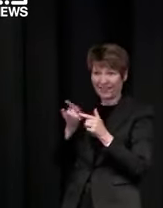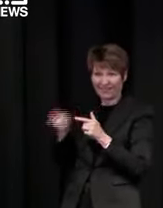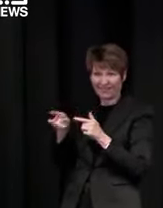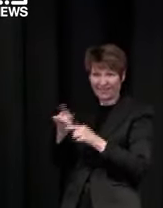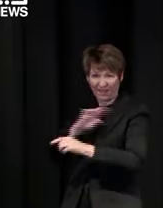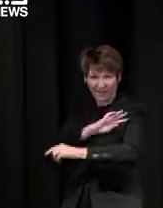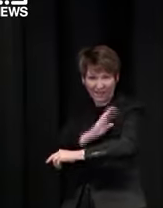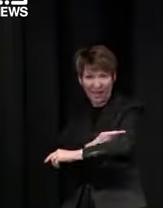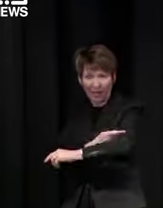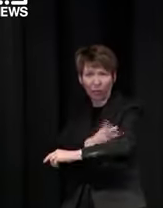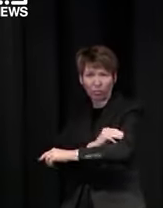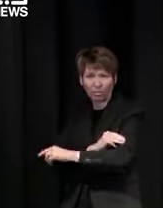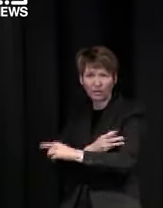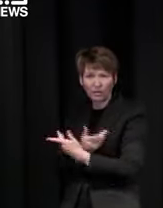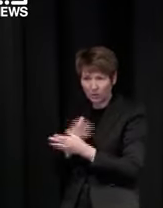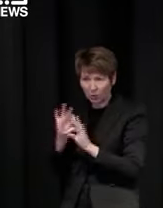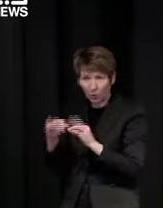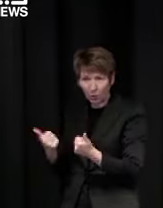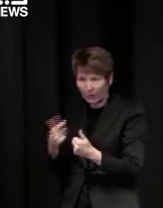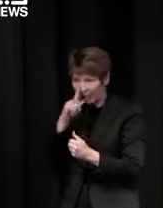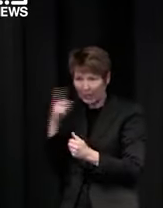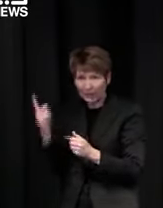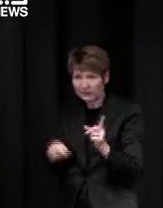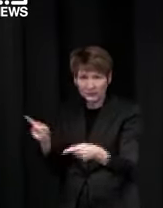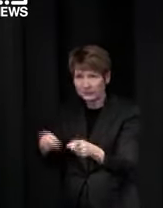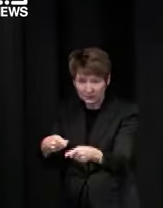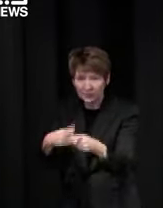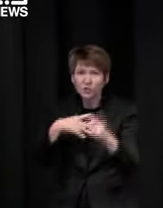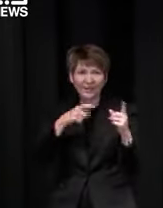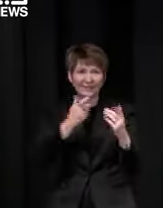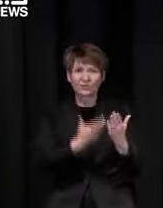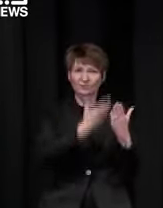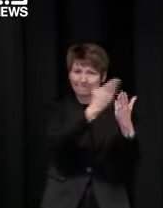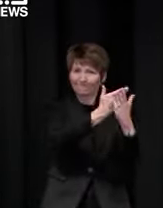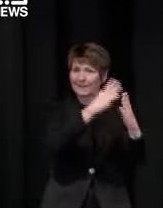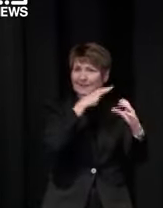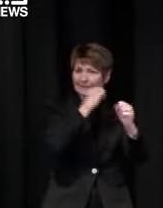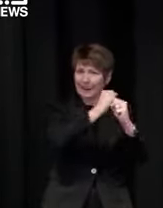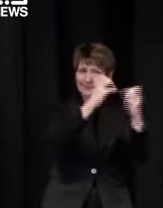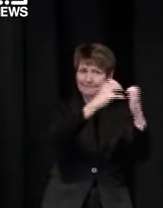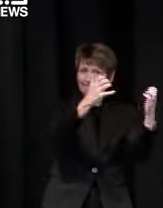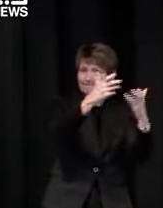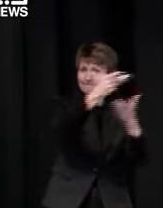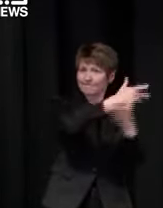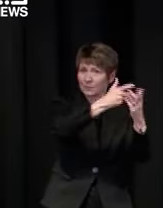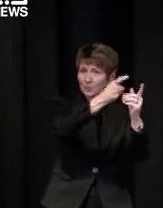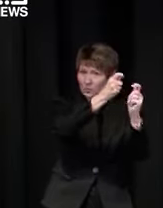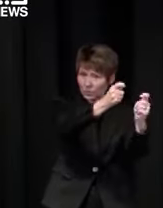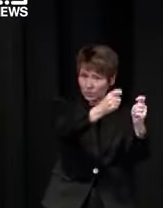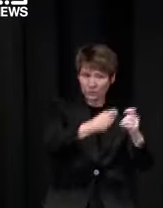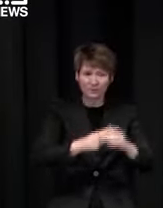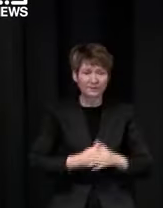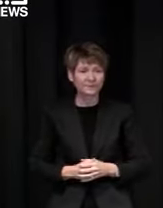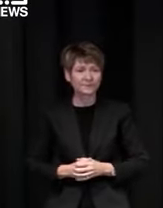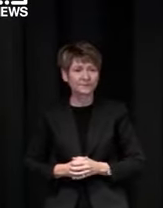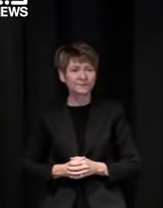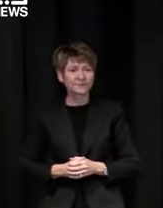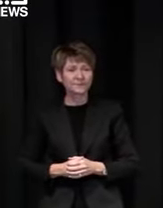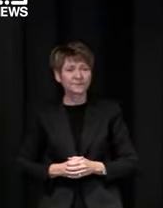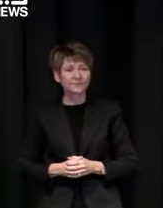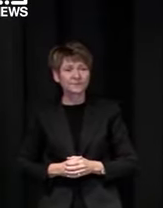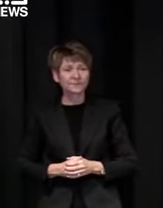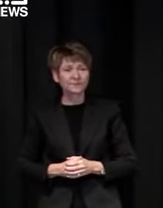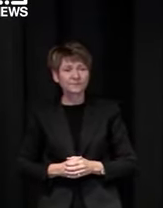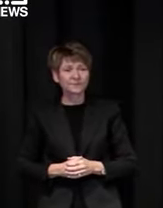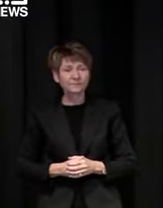that's that's not that's not uh accurate that's not even i think a live plan there was discussions last year about whether you because again we didn't